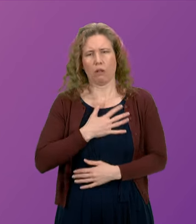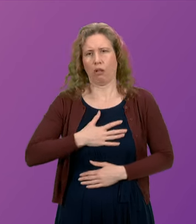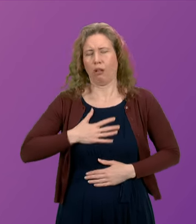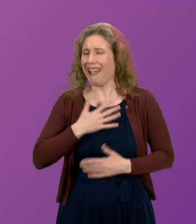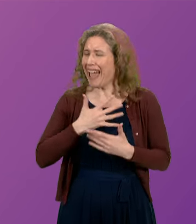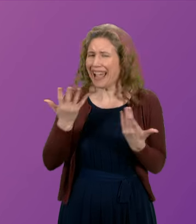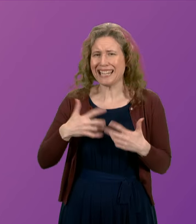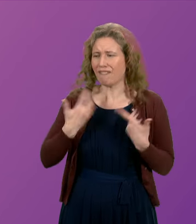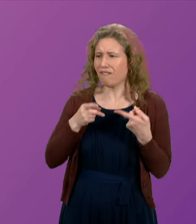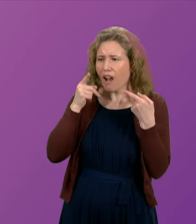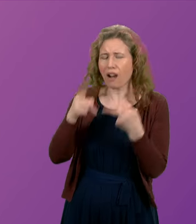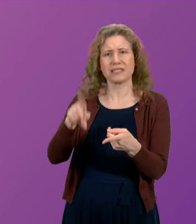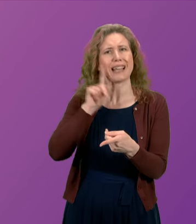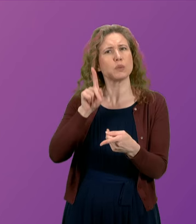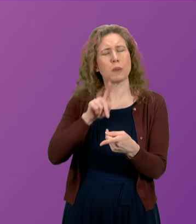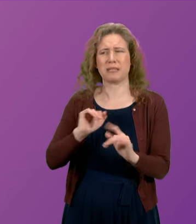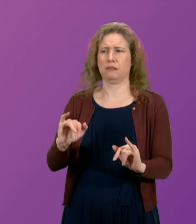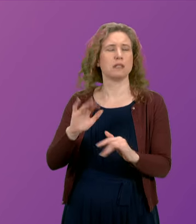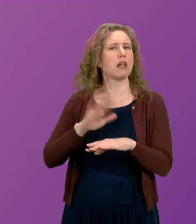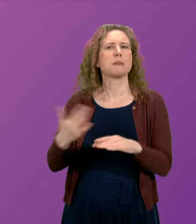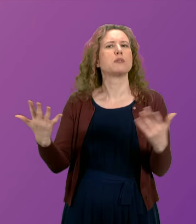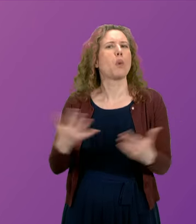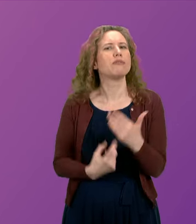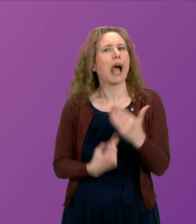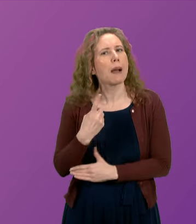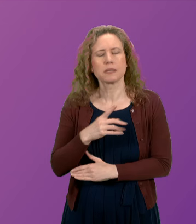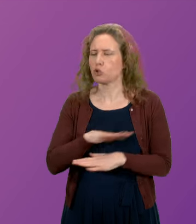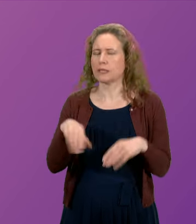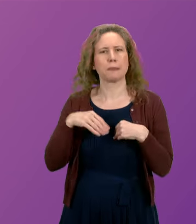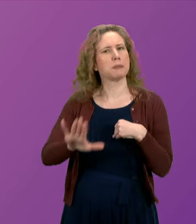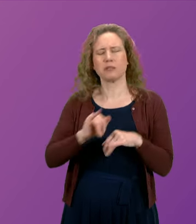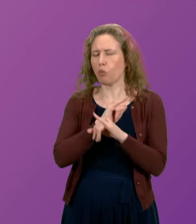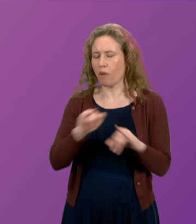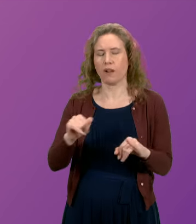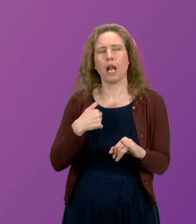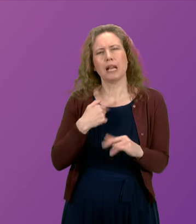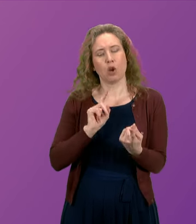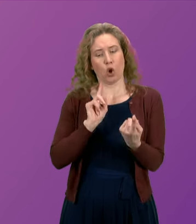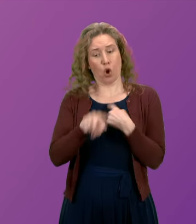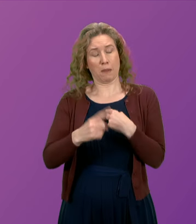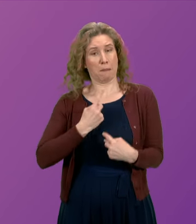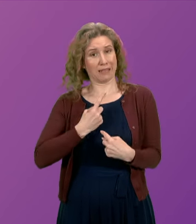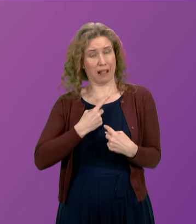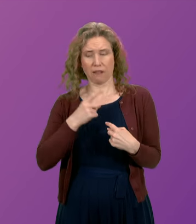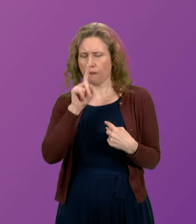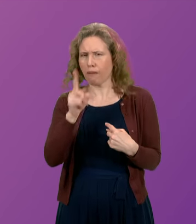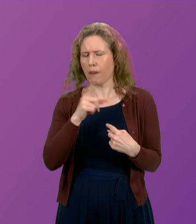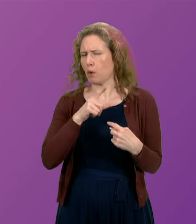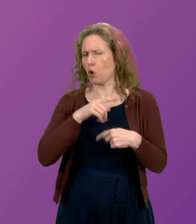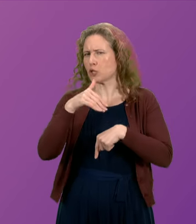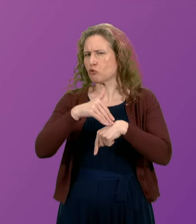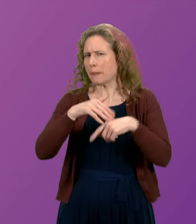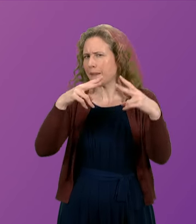violence against women whenever that has occurred is abhorrent. It would not be appropriate for me to comment on criminal investigations and